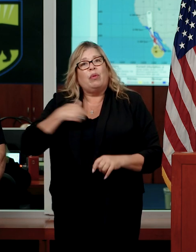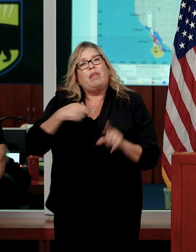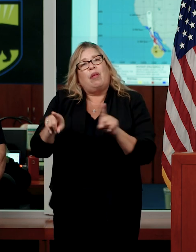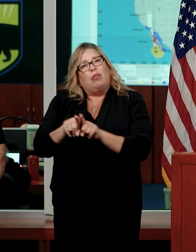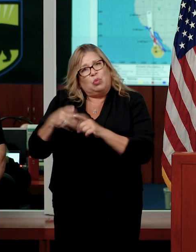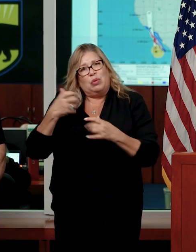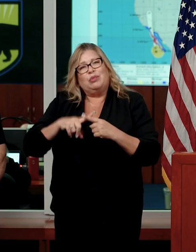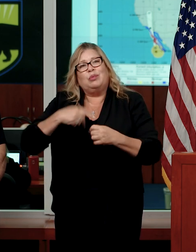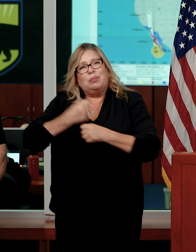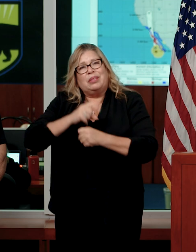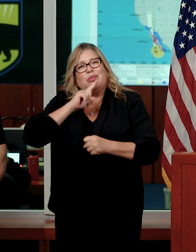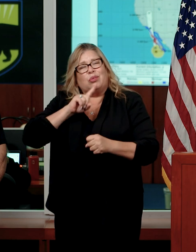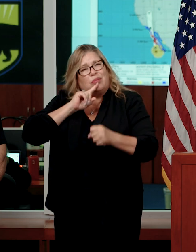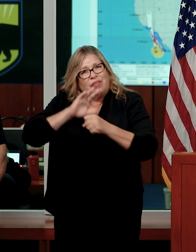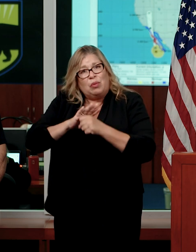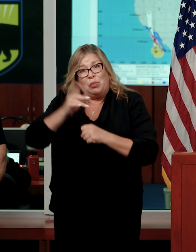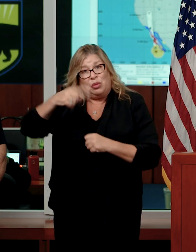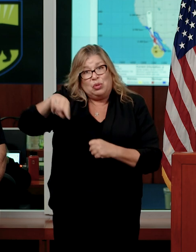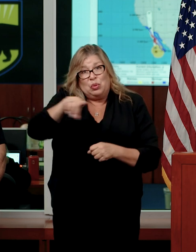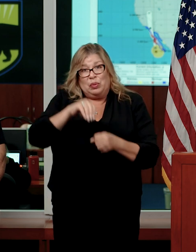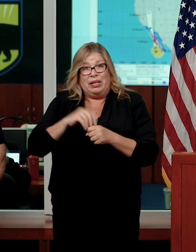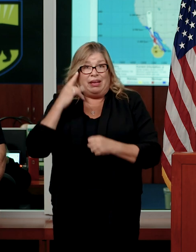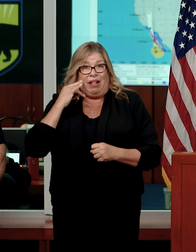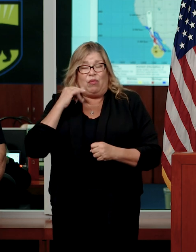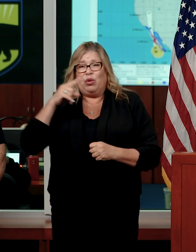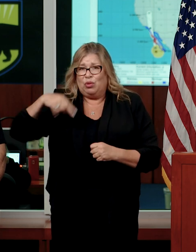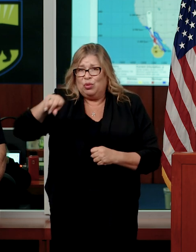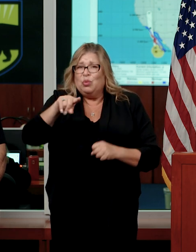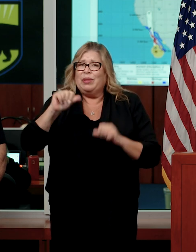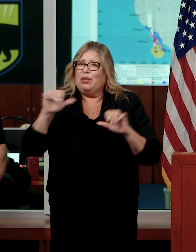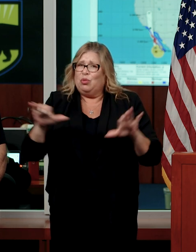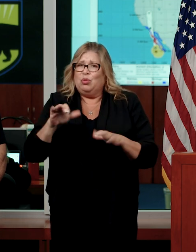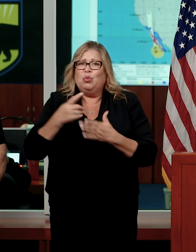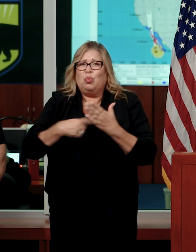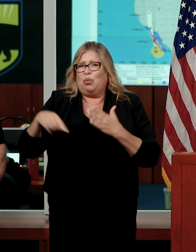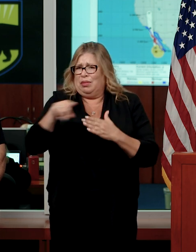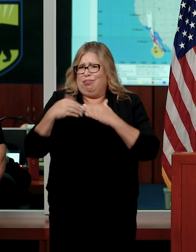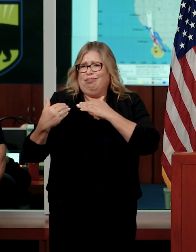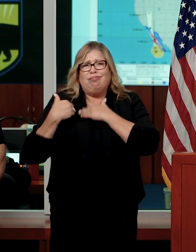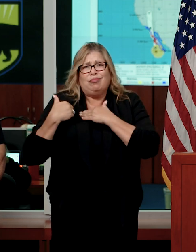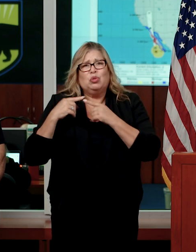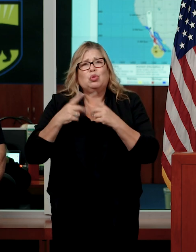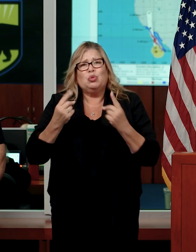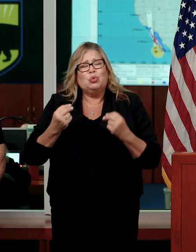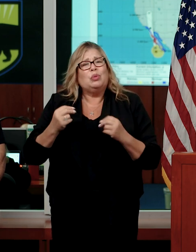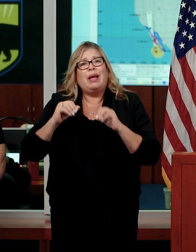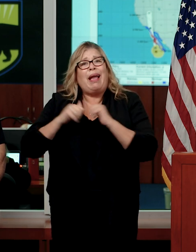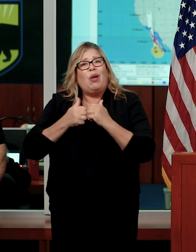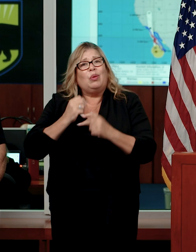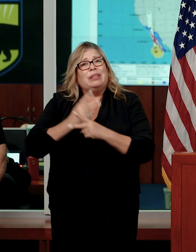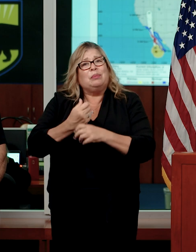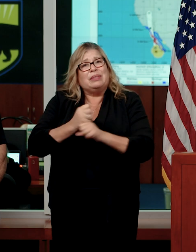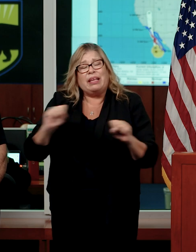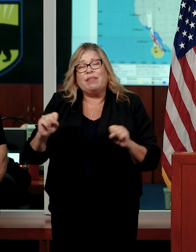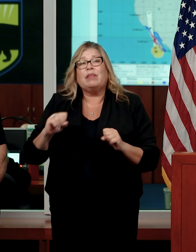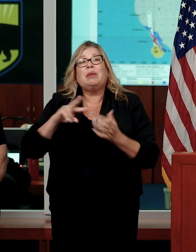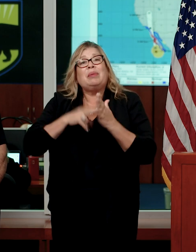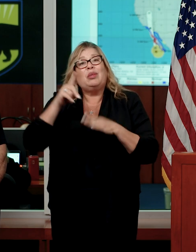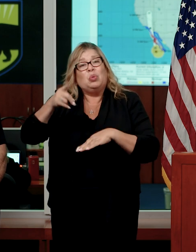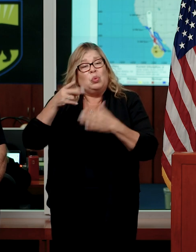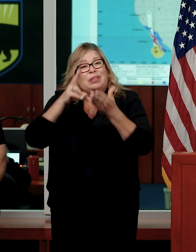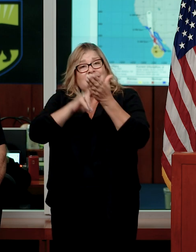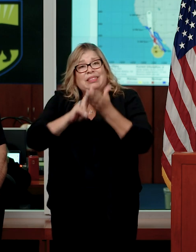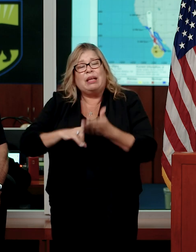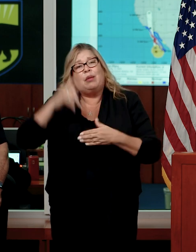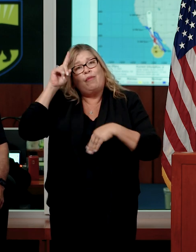that Californians do what they can do to keep themselves safe. Signing up for alerts. Ensuring that you